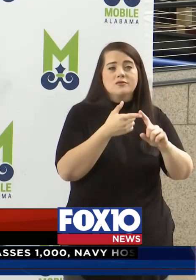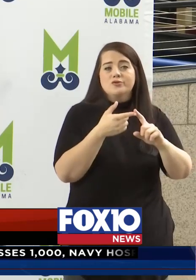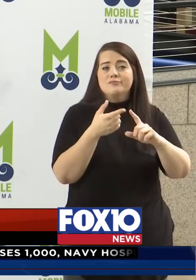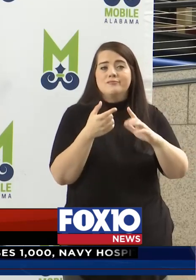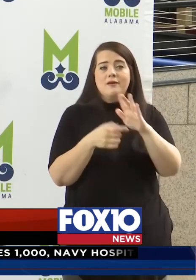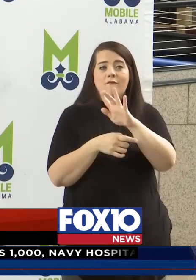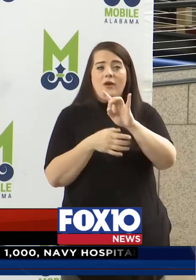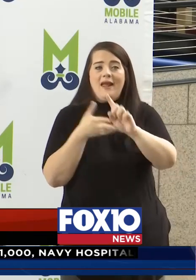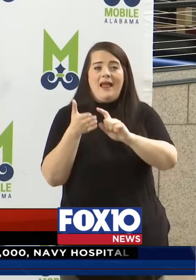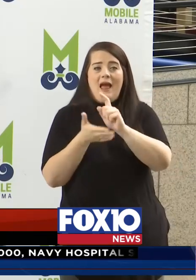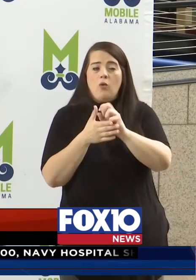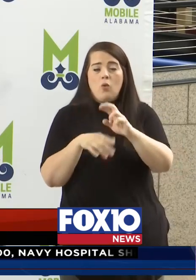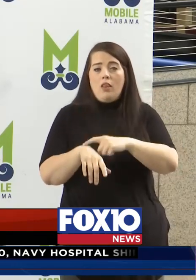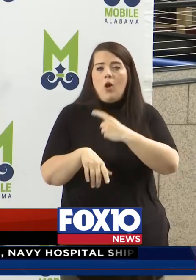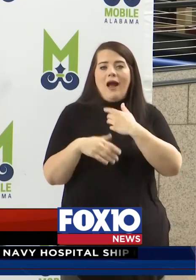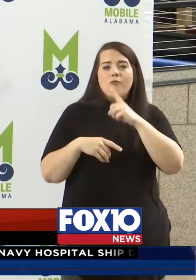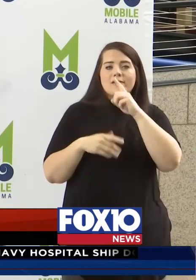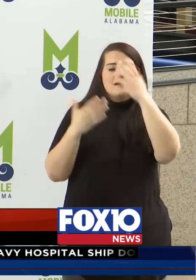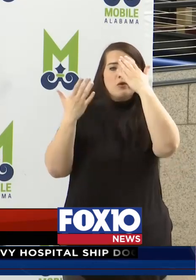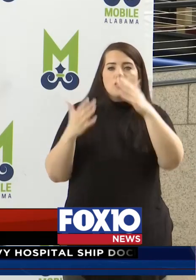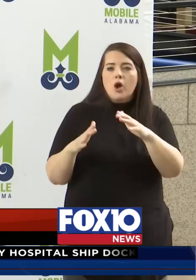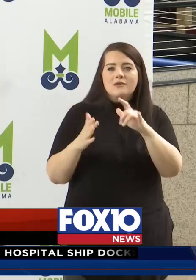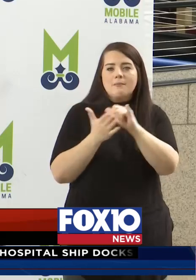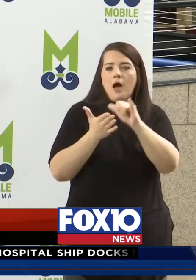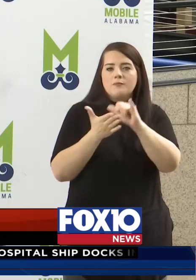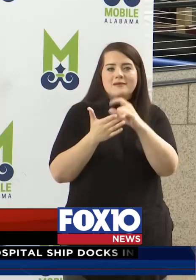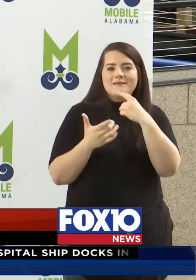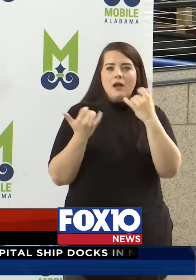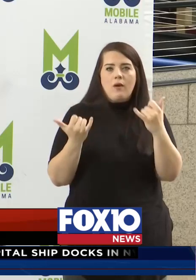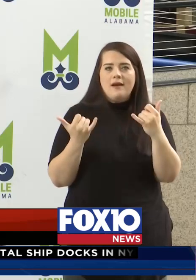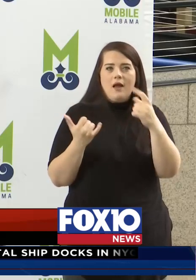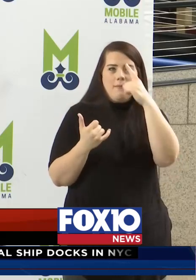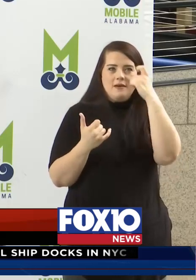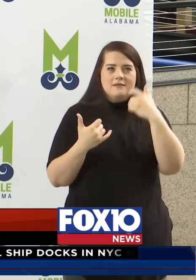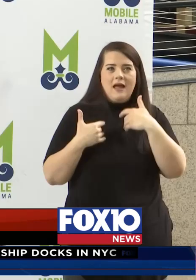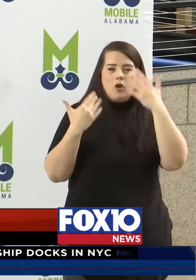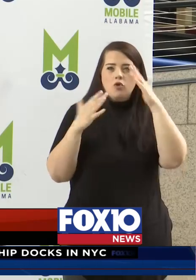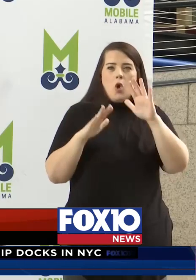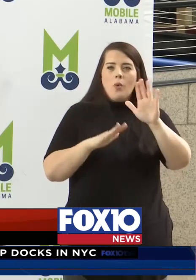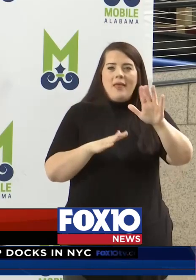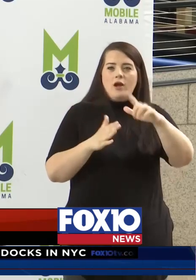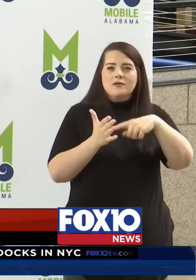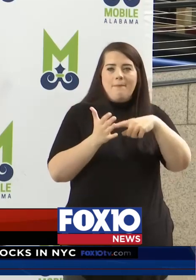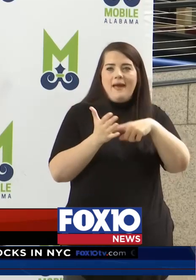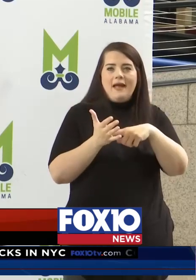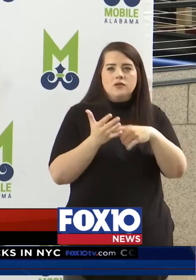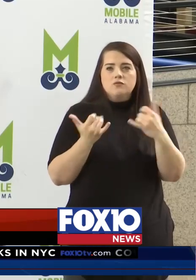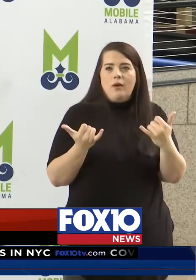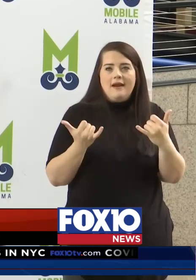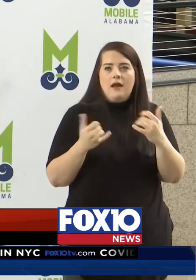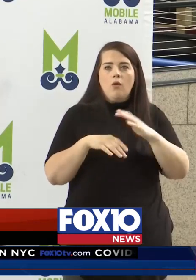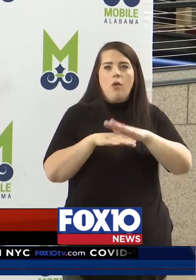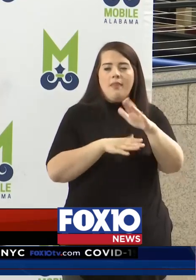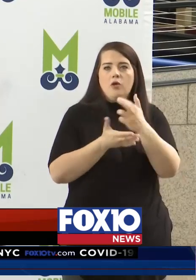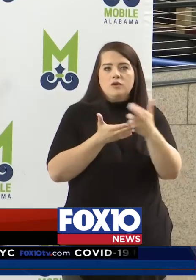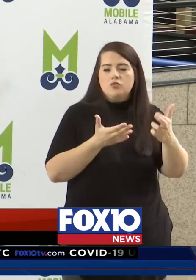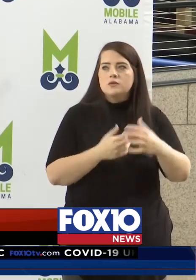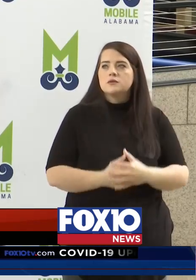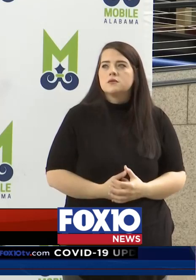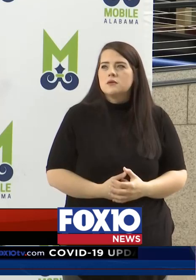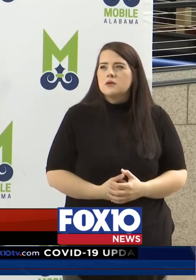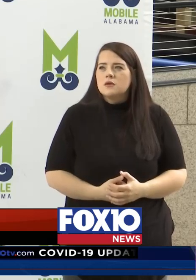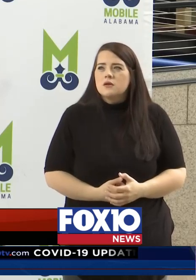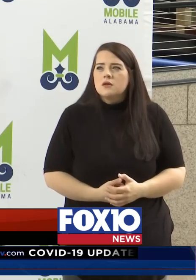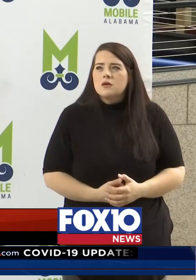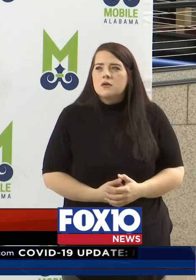48 hours or longer. I just don't know. It's impossible to say because I don't know what the demand is going to be on their resources. So, I mean,